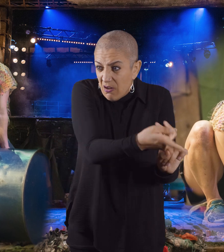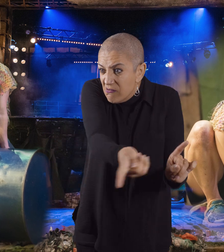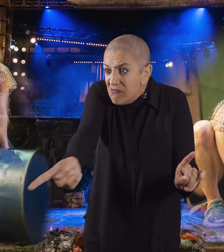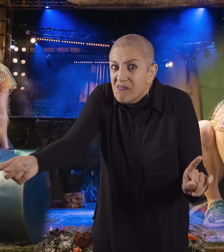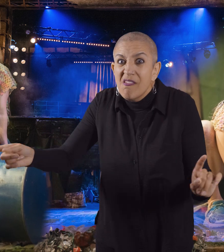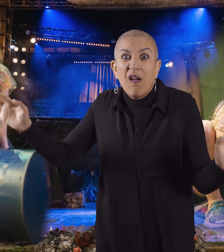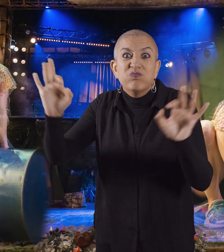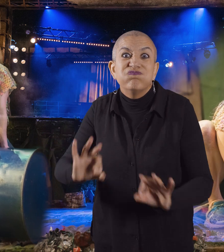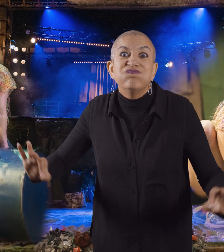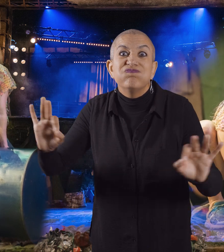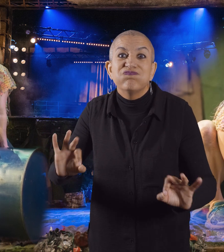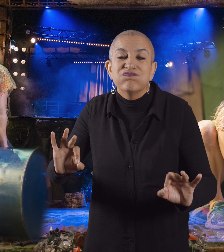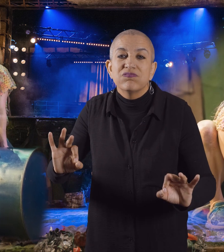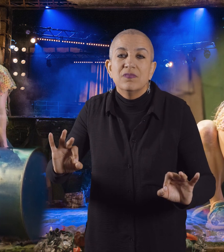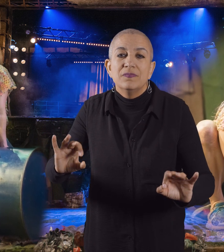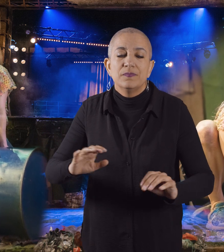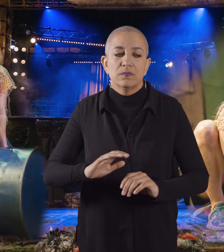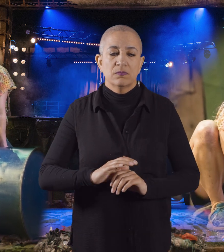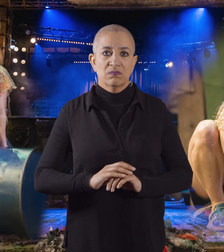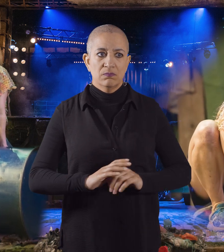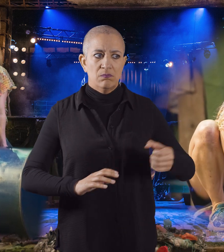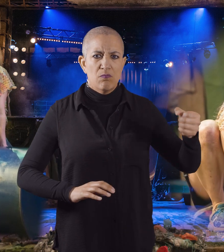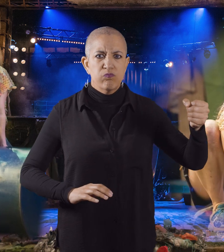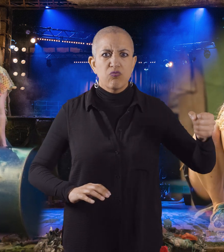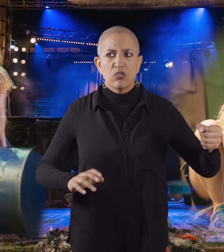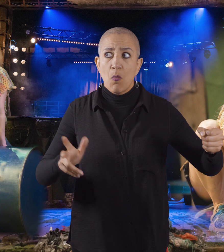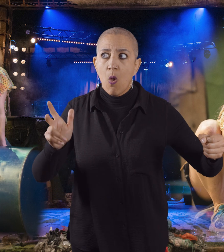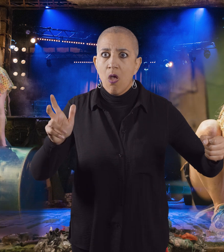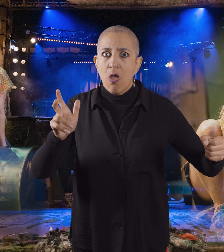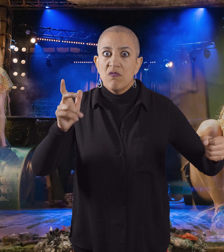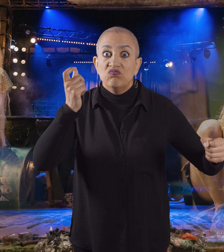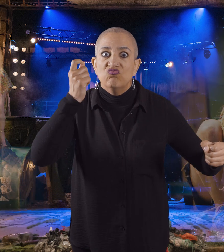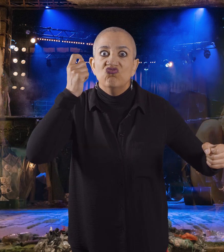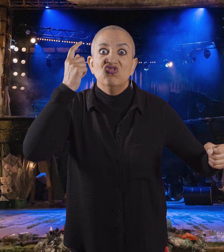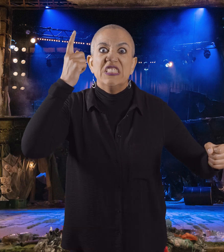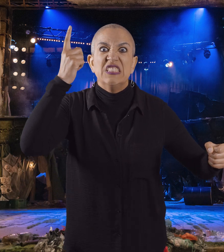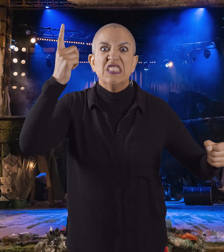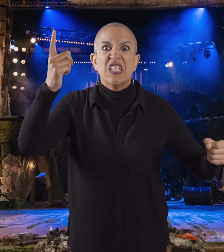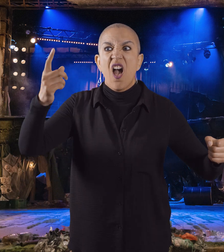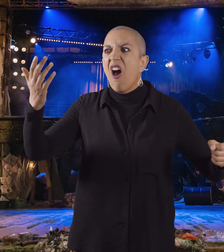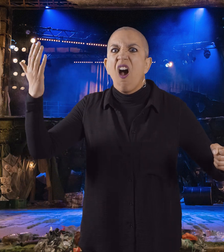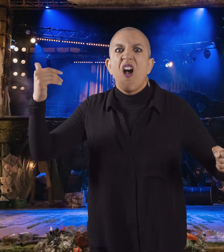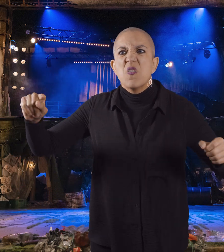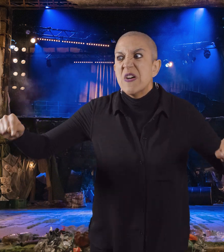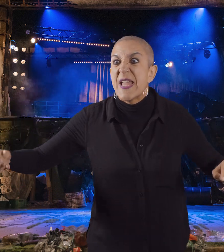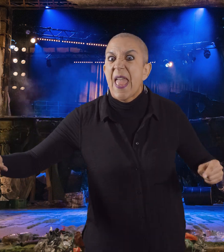Prospero discovers that all her old enemies will soon sail close to the island, and makes a plan to get revenge.